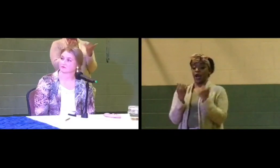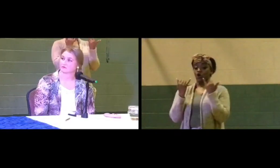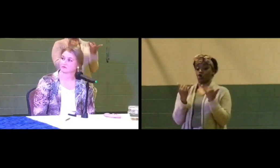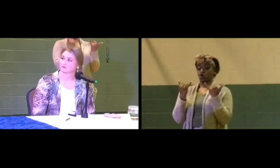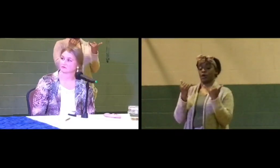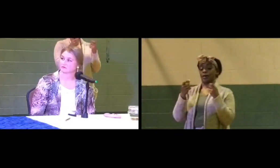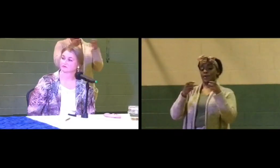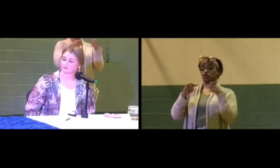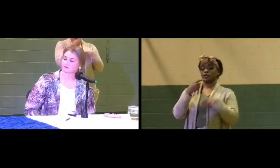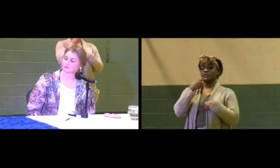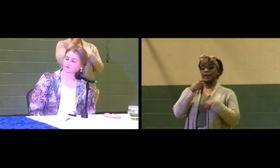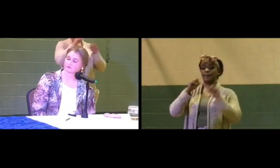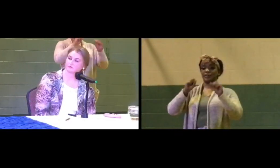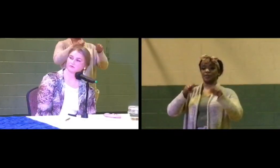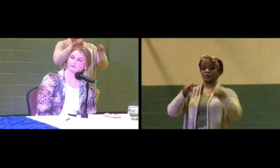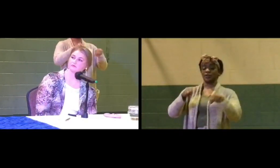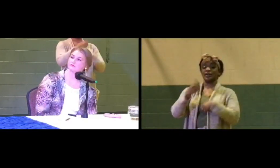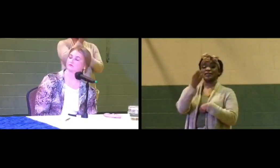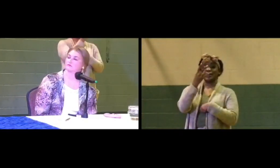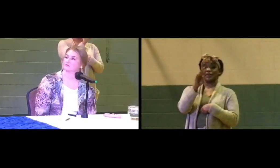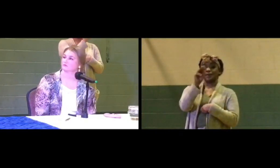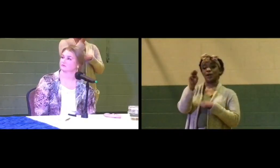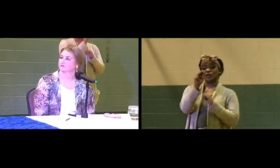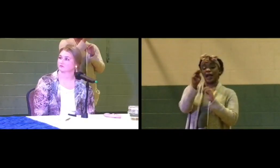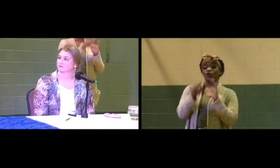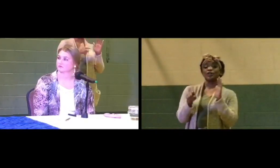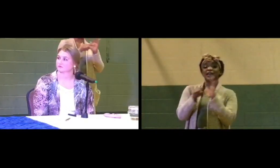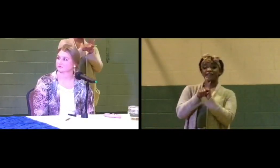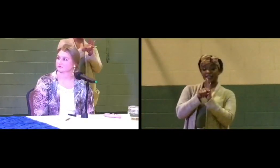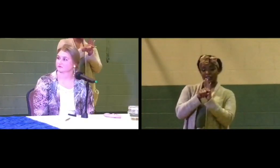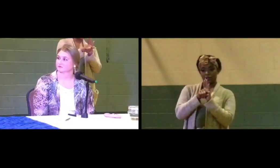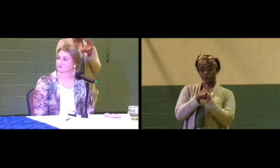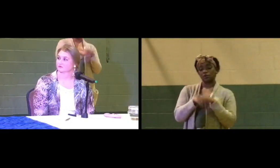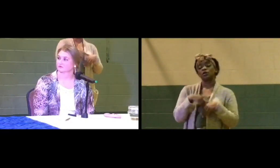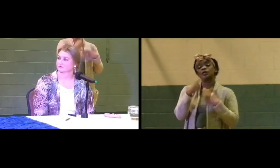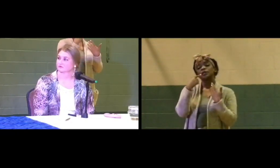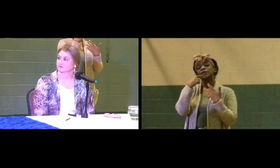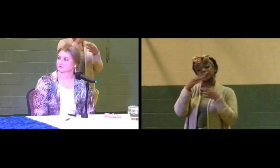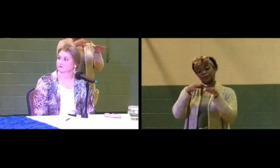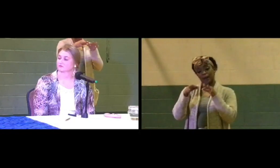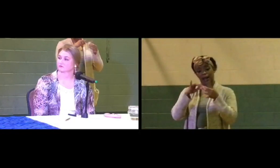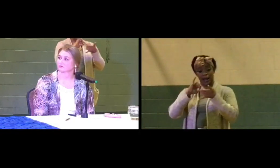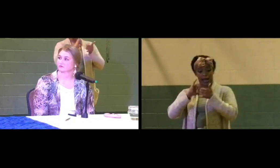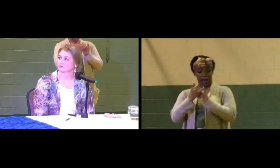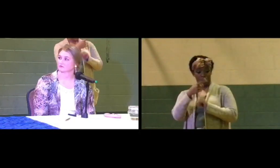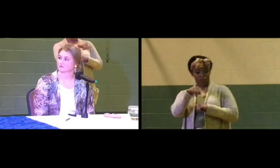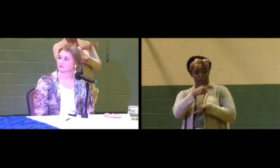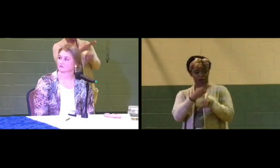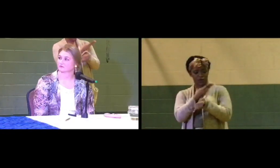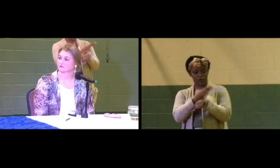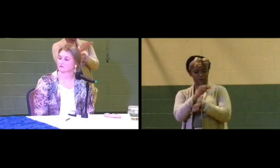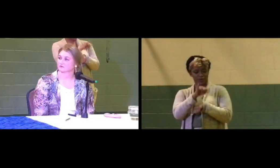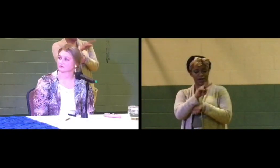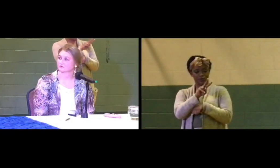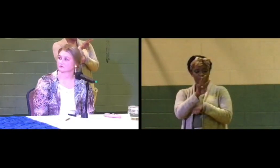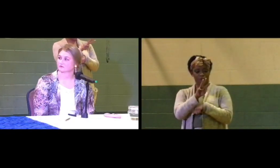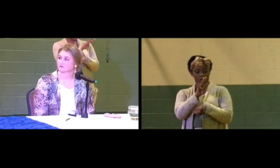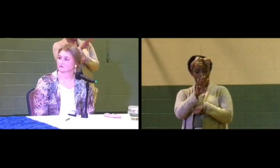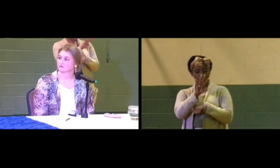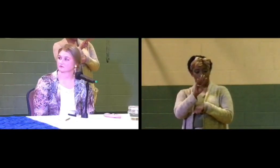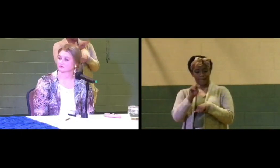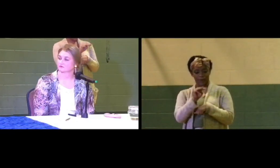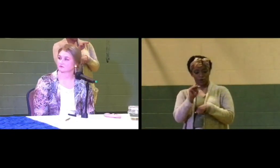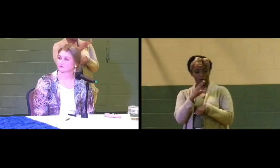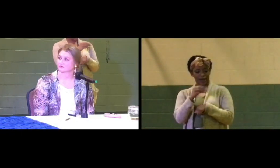potential $17 million deficit. Can you explain how this administration used the $24 million and